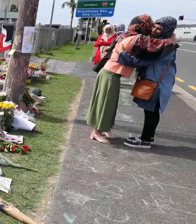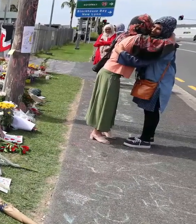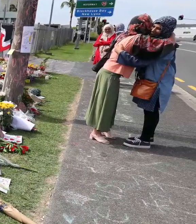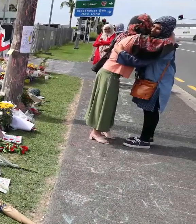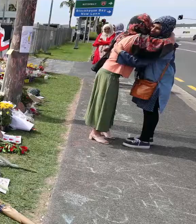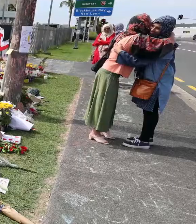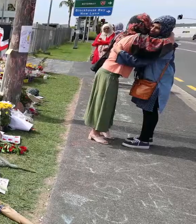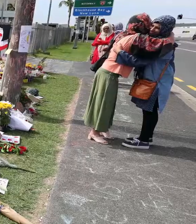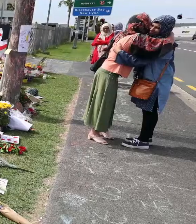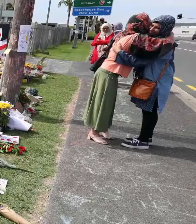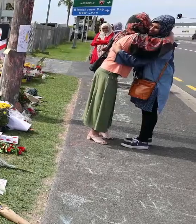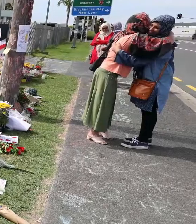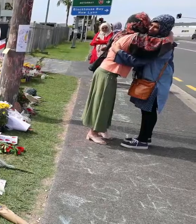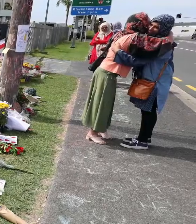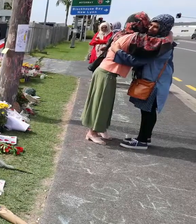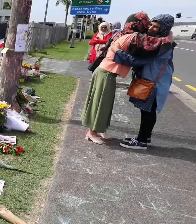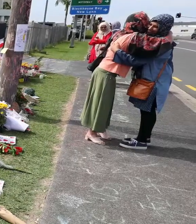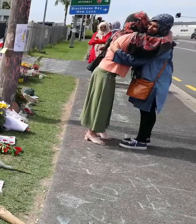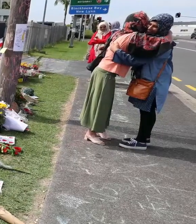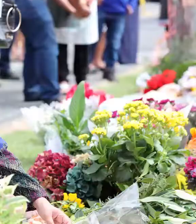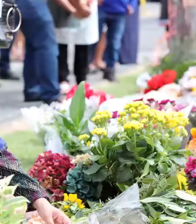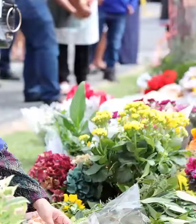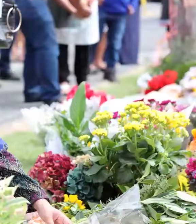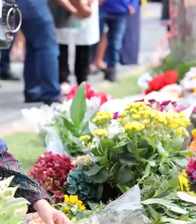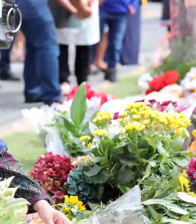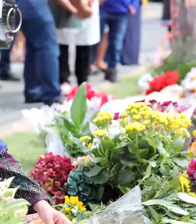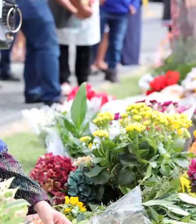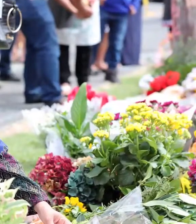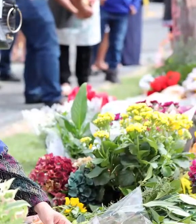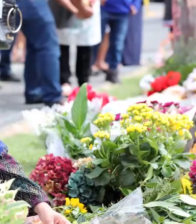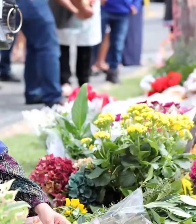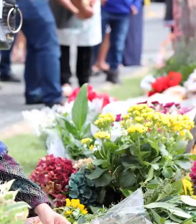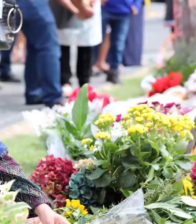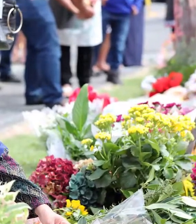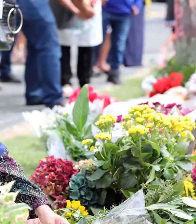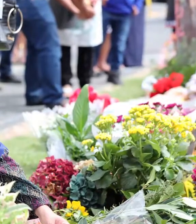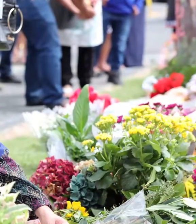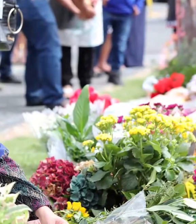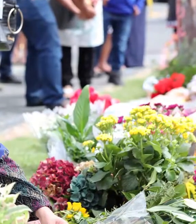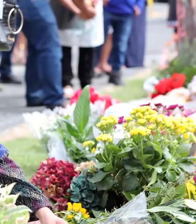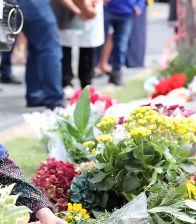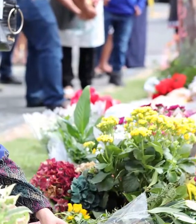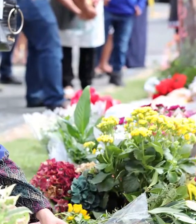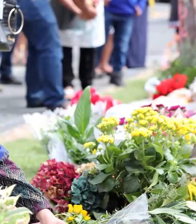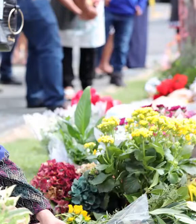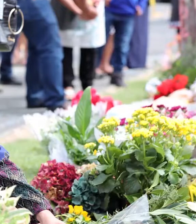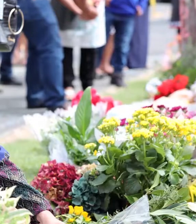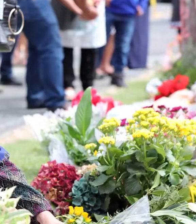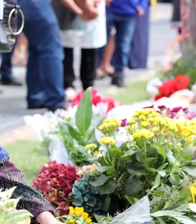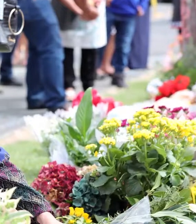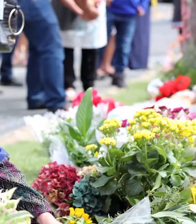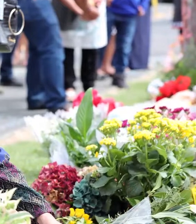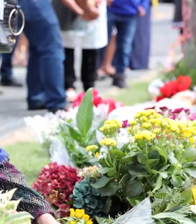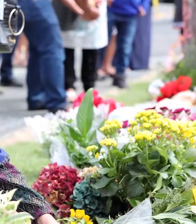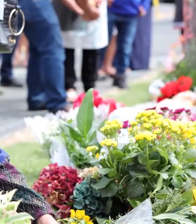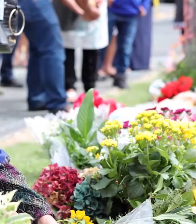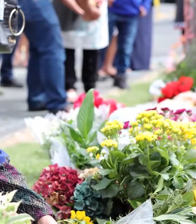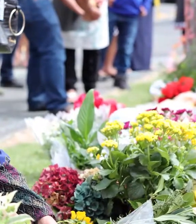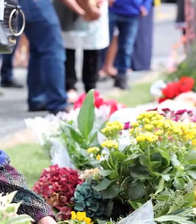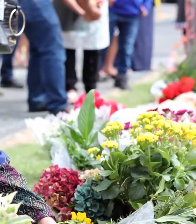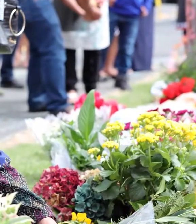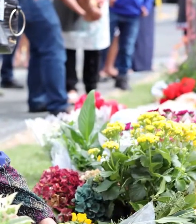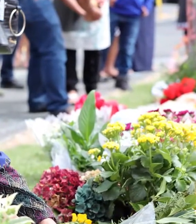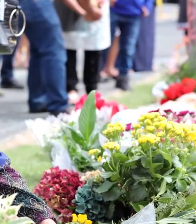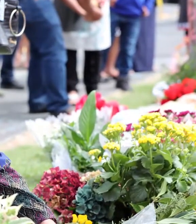the $10,000 that is available could be used for those purposes. Um, again, it will be obviously up to the individual